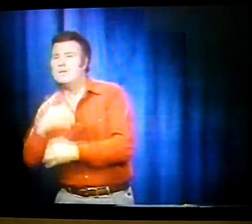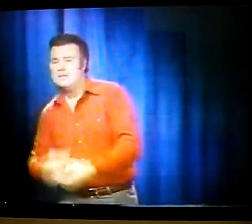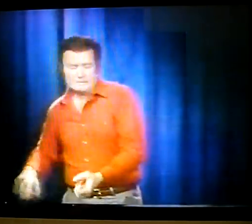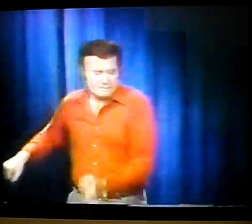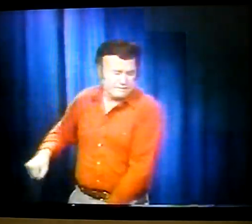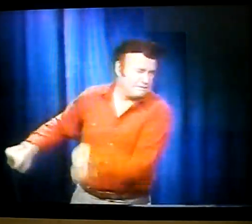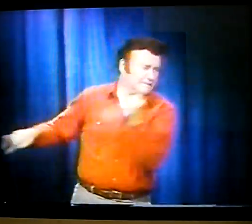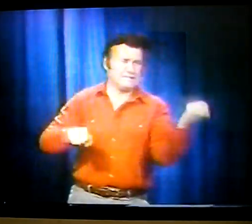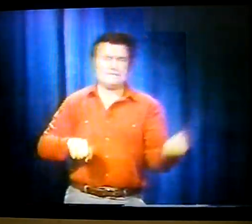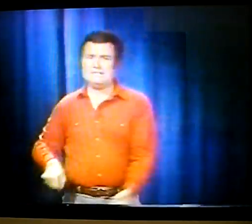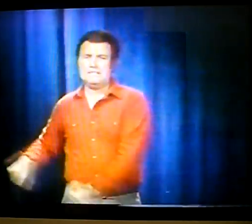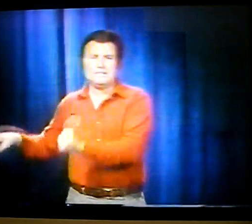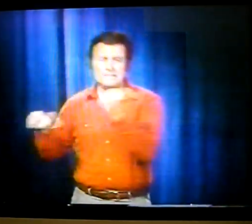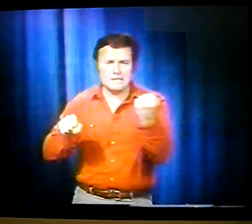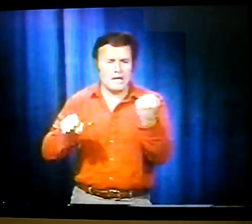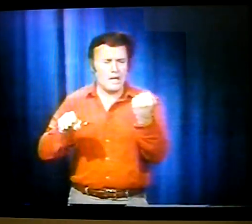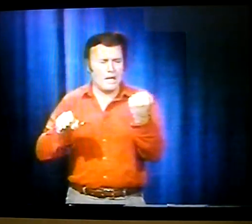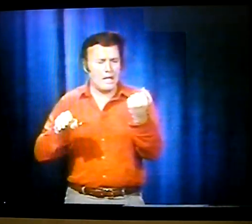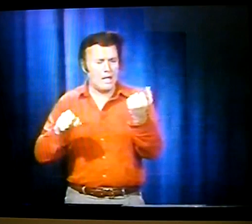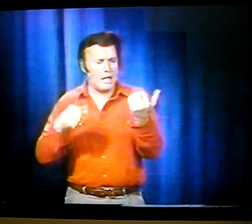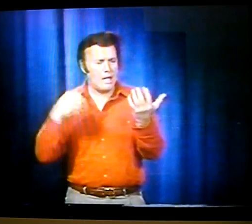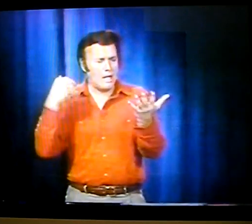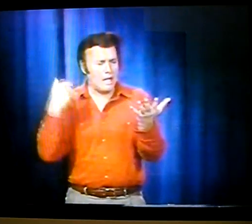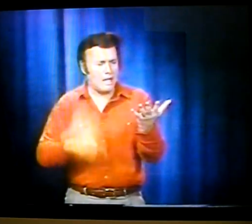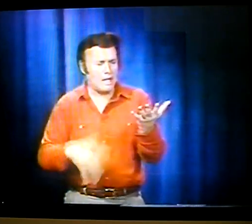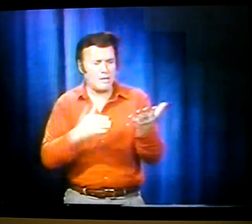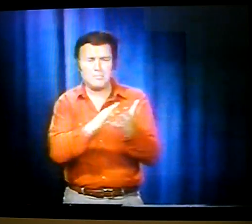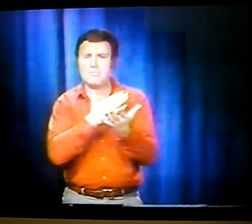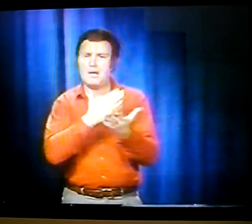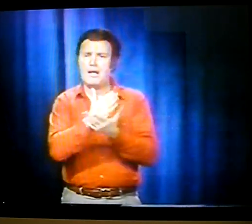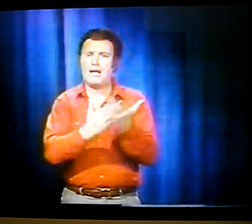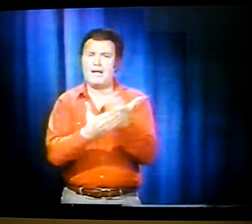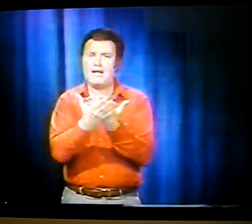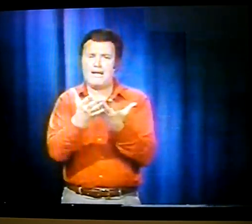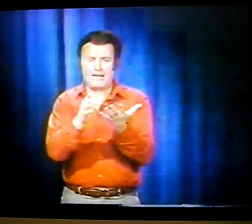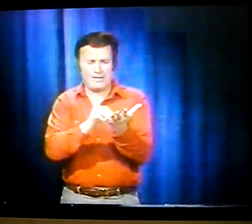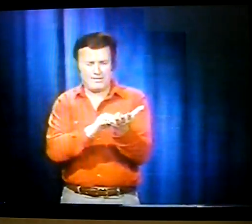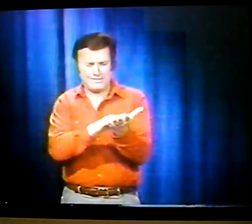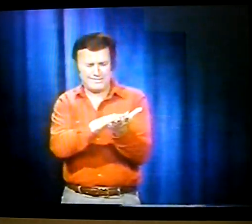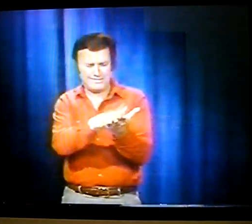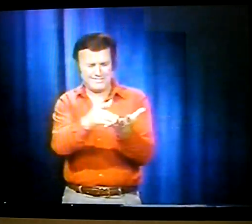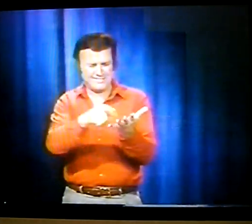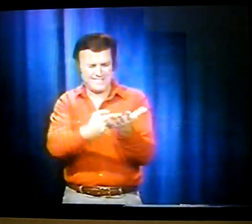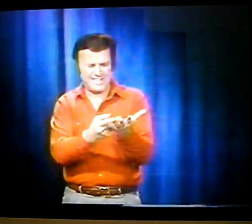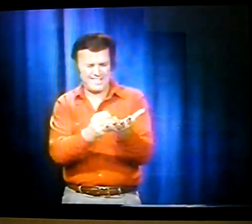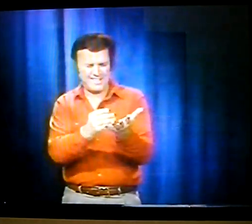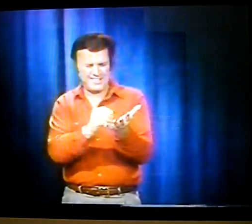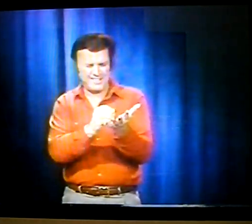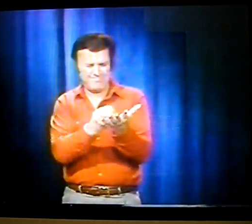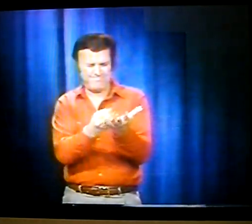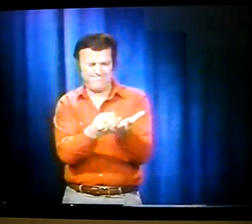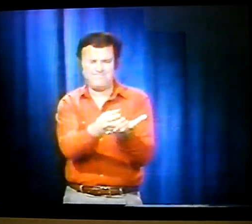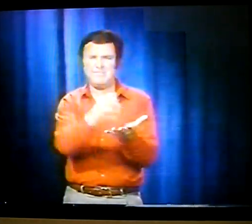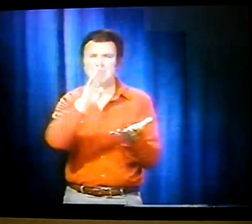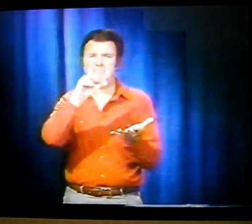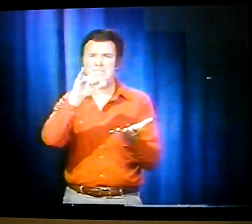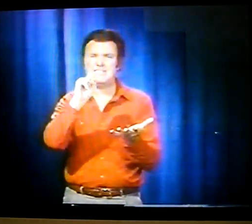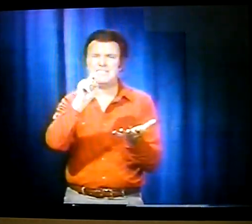all morning, lifting and throwing the hay. My hands, they were cut up and